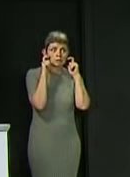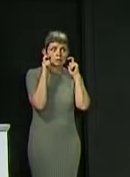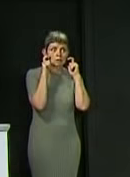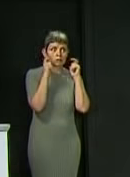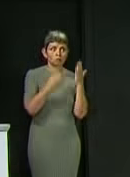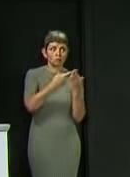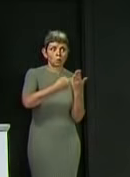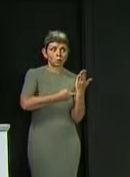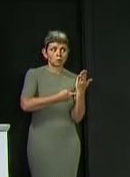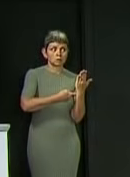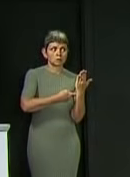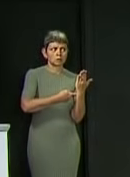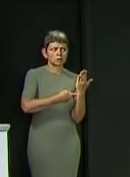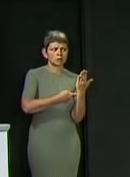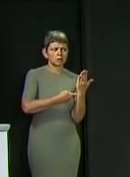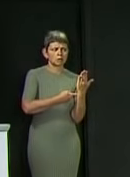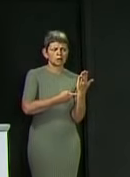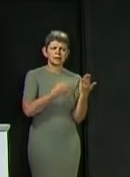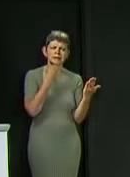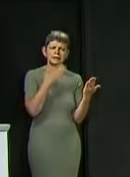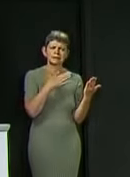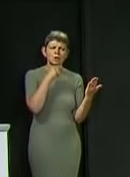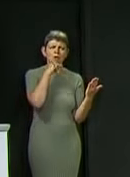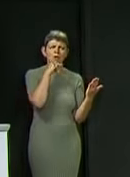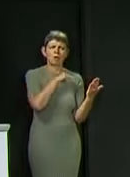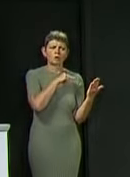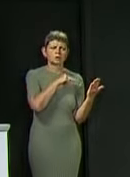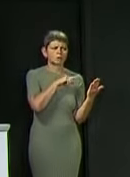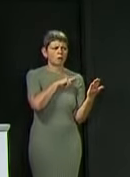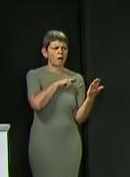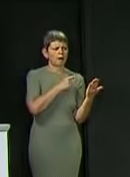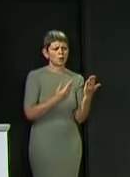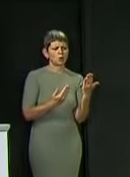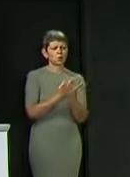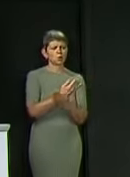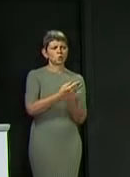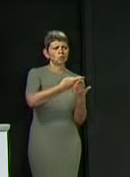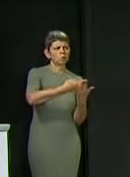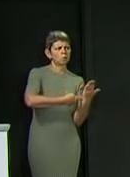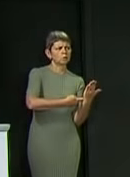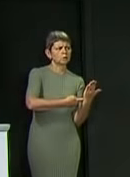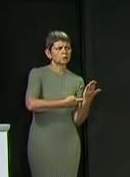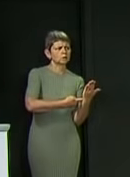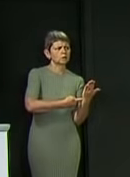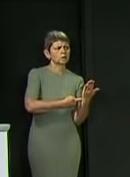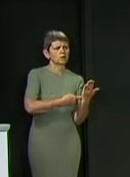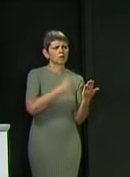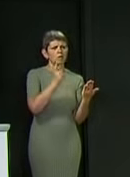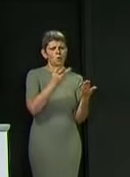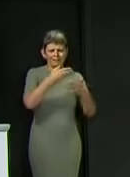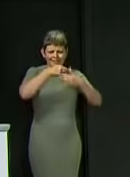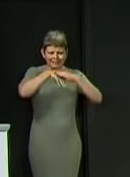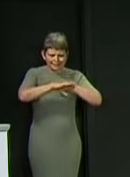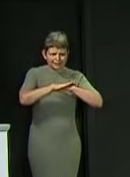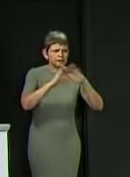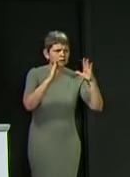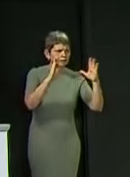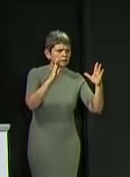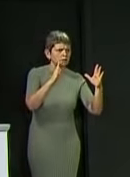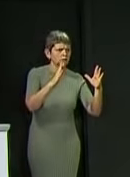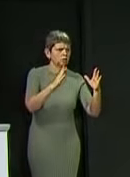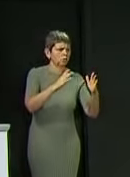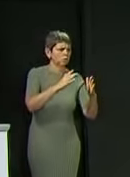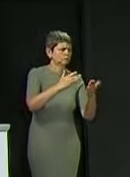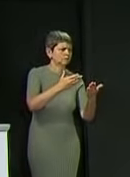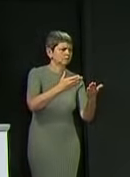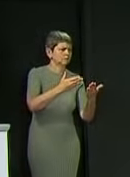just been reading the rules there. And it just seems odd that there's new rules for, you know, people going into any building, room or other premises used for the retail